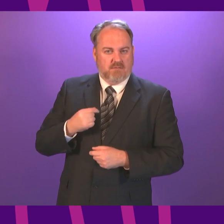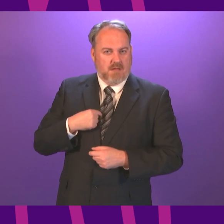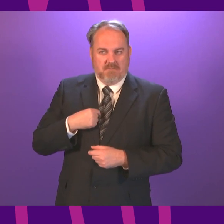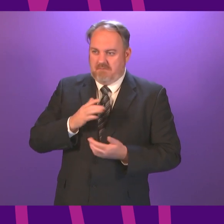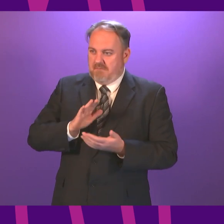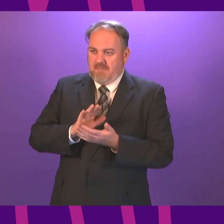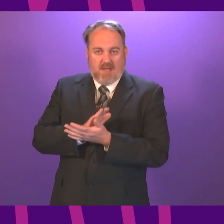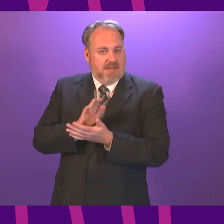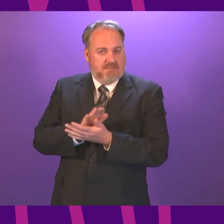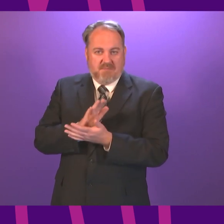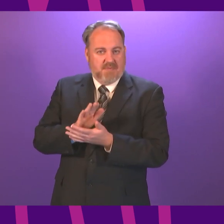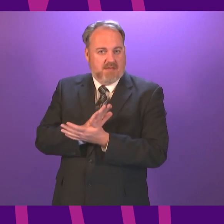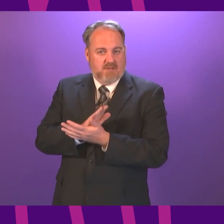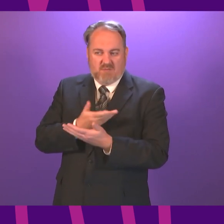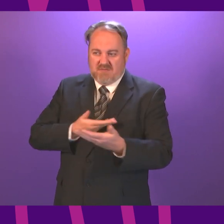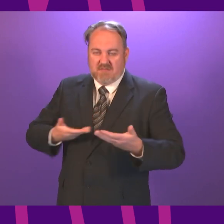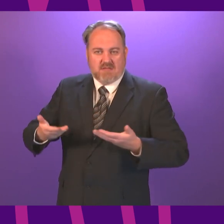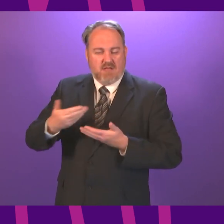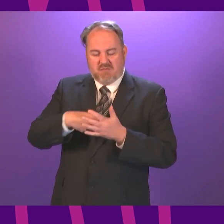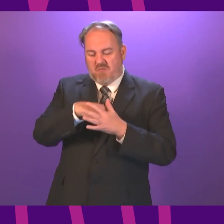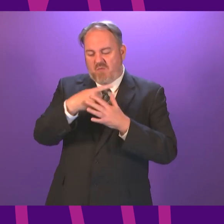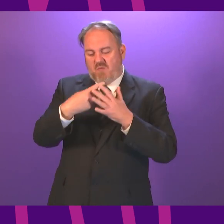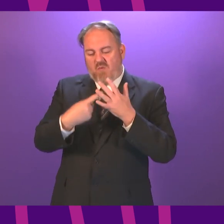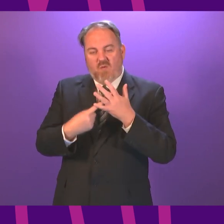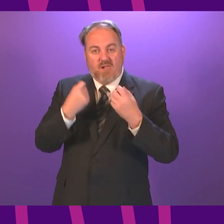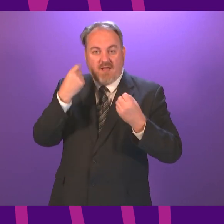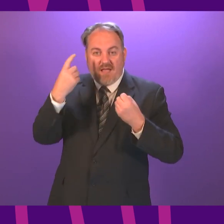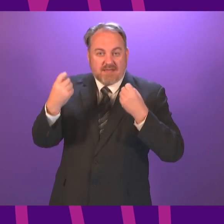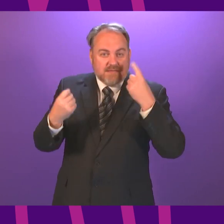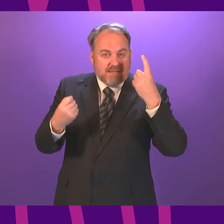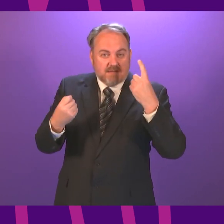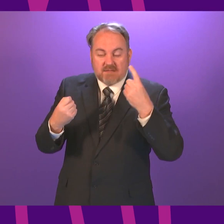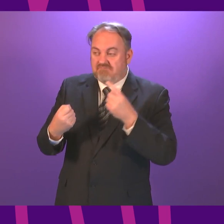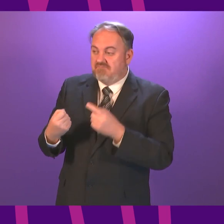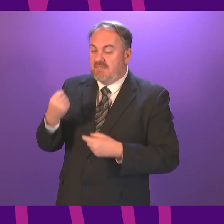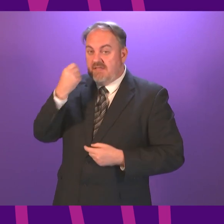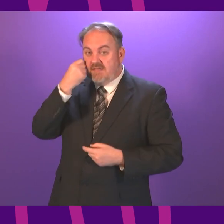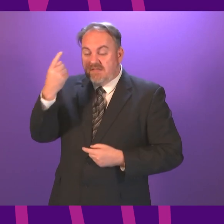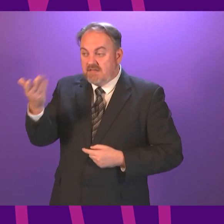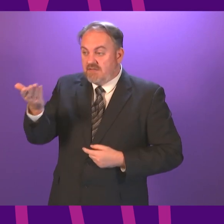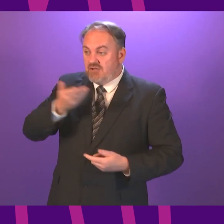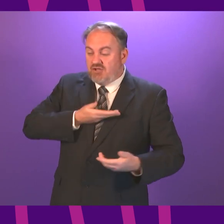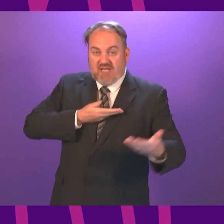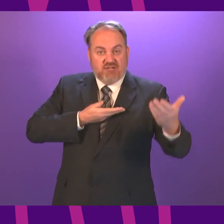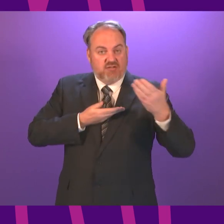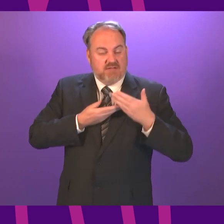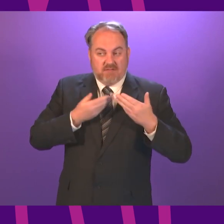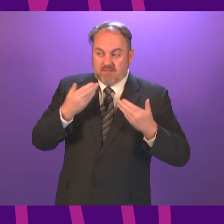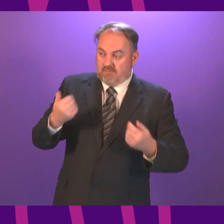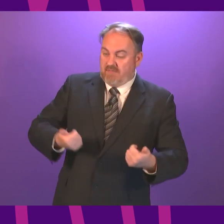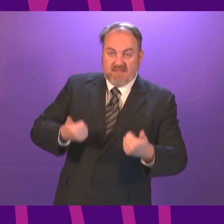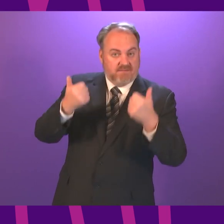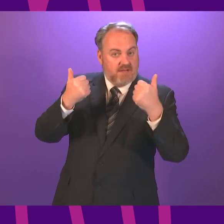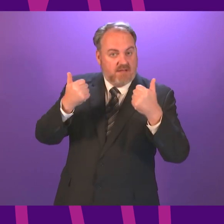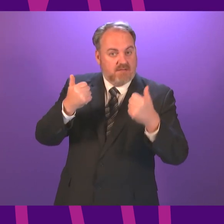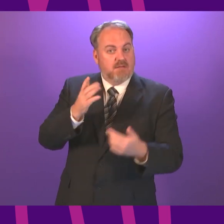happy, as I said in my statement, to discuss all of these ideas and suggestions as we finalise, as we will do later this